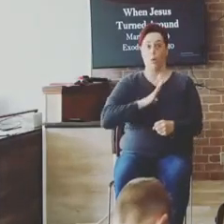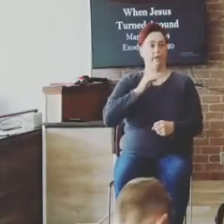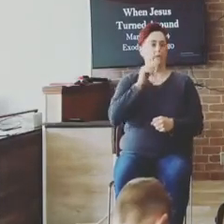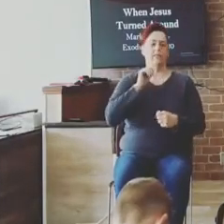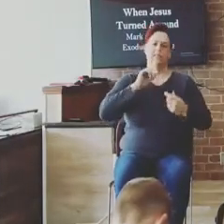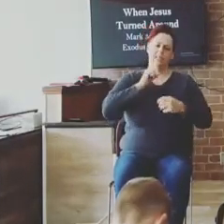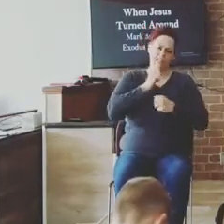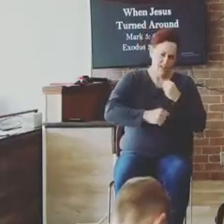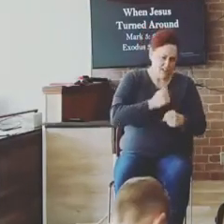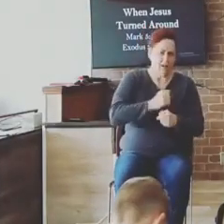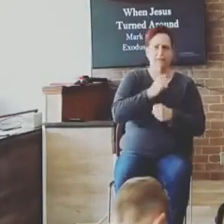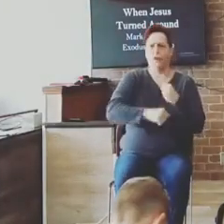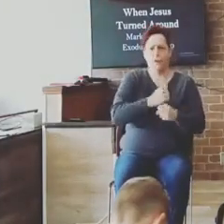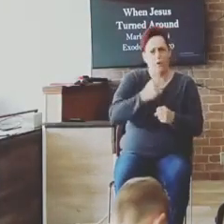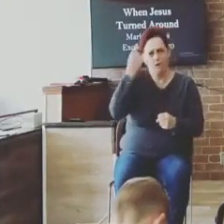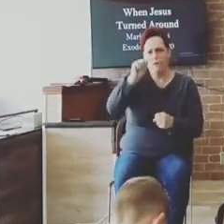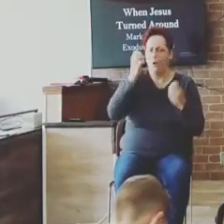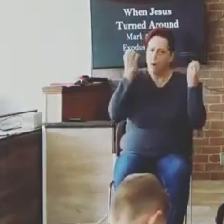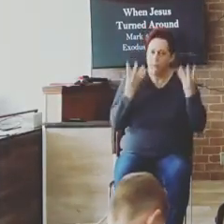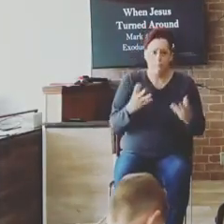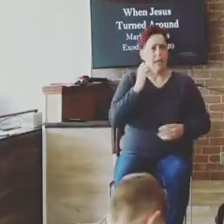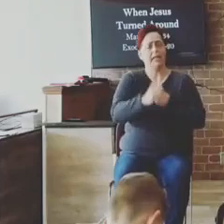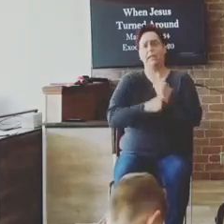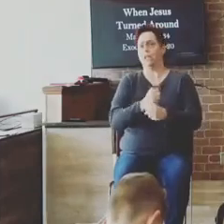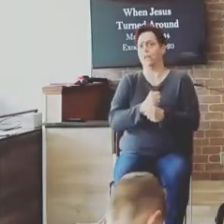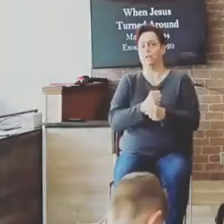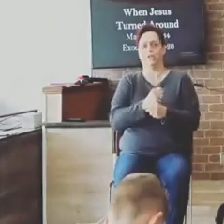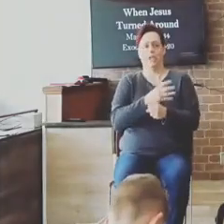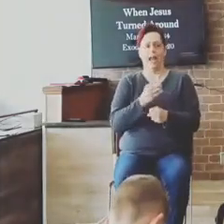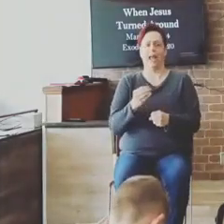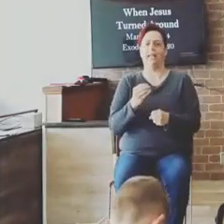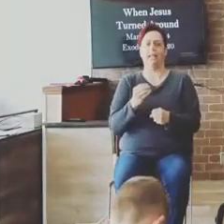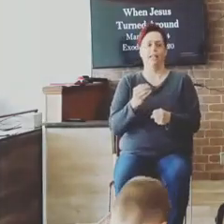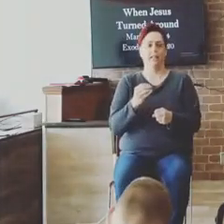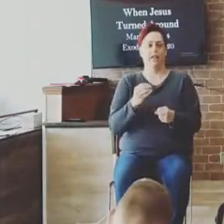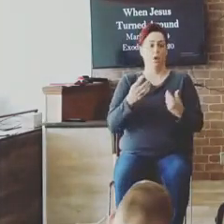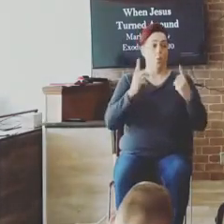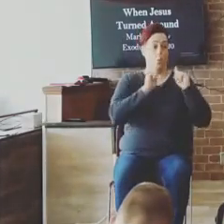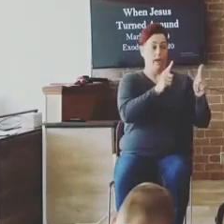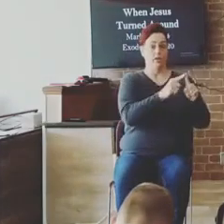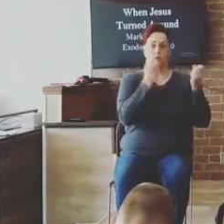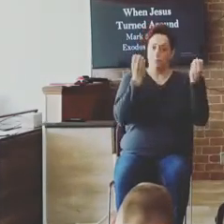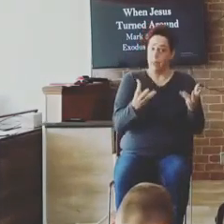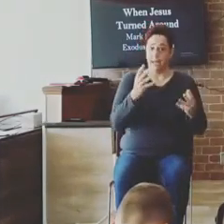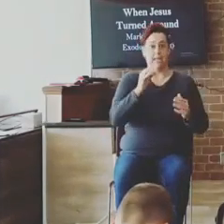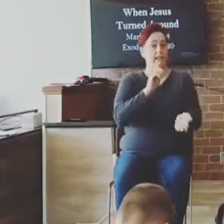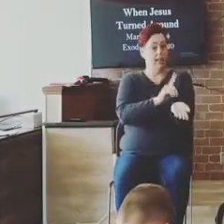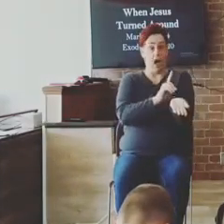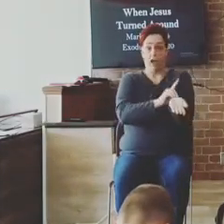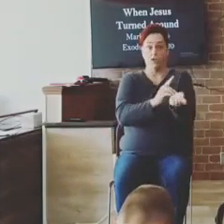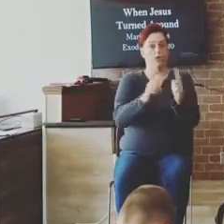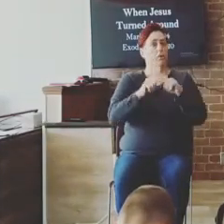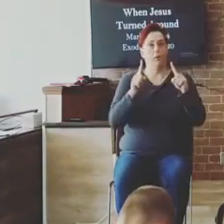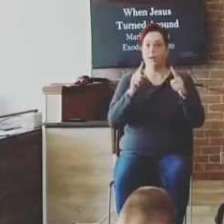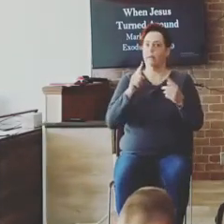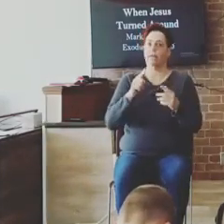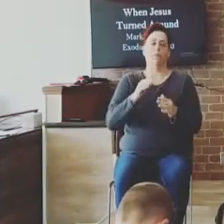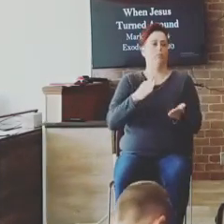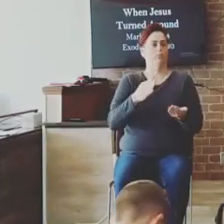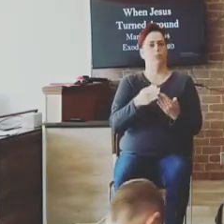and was nothing better, but rather grew worse. When she had heard of Jesus,